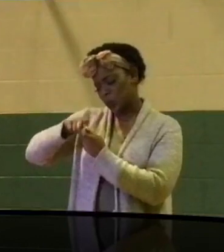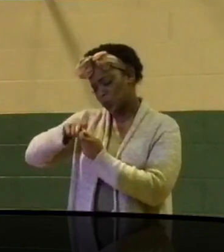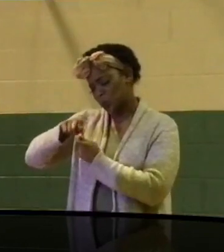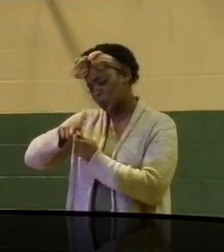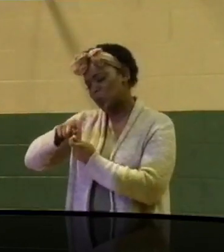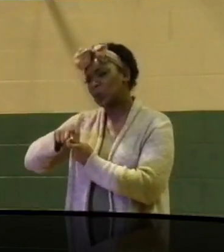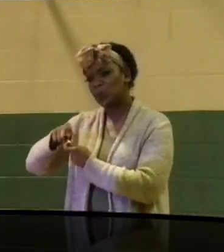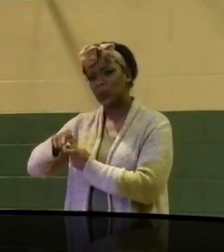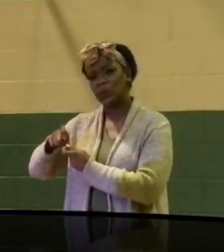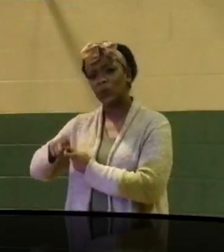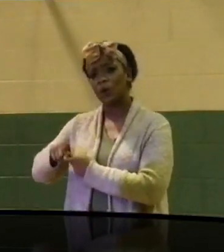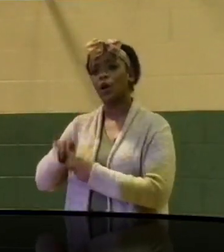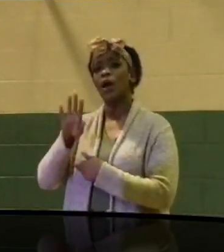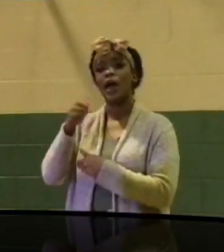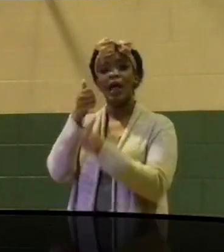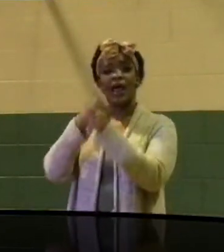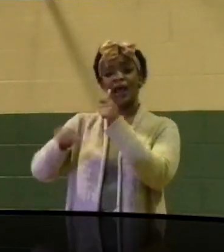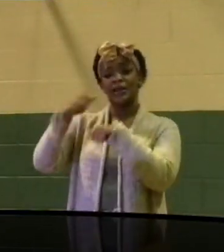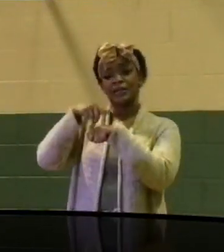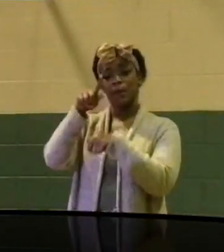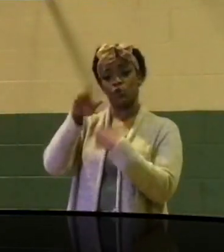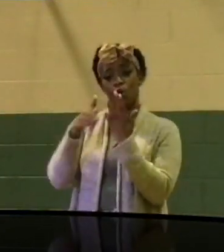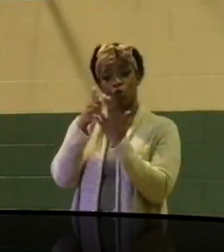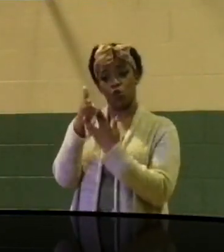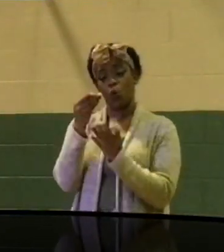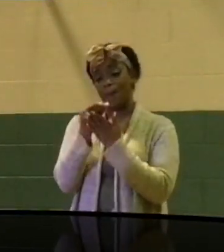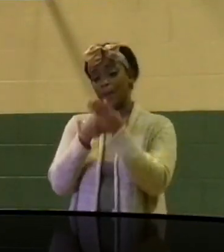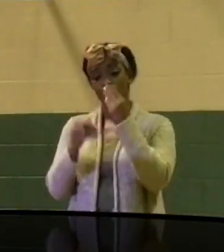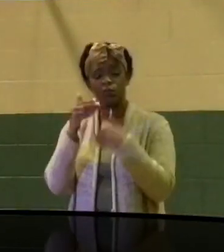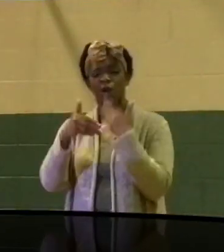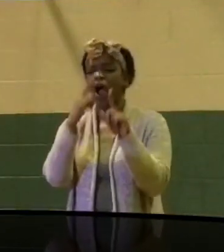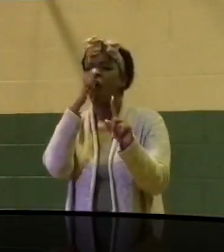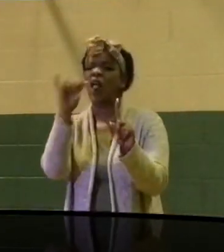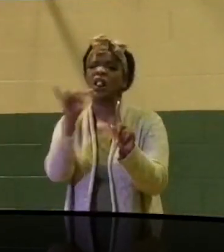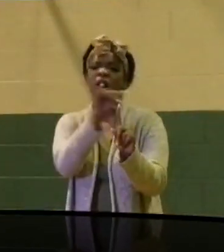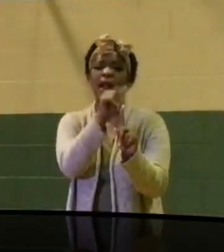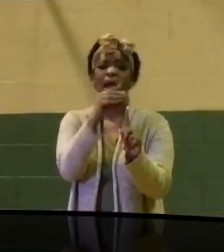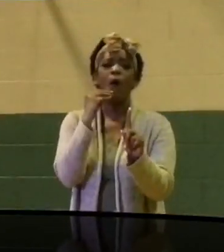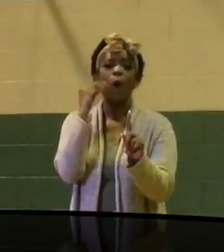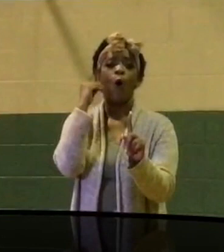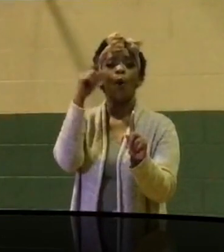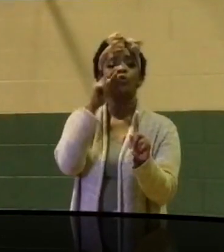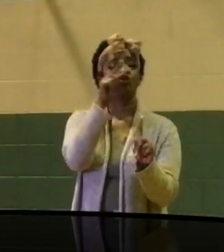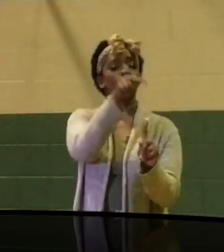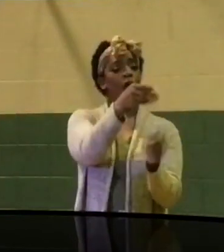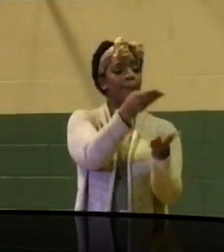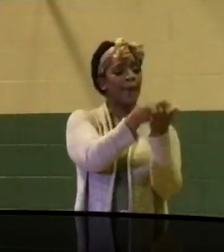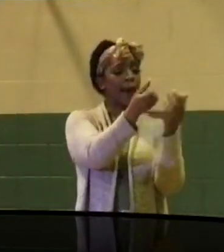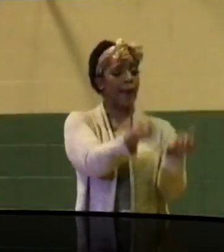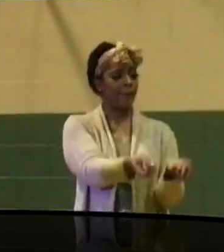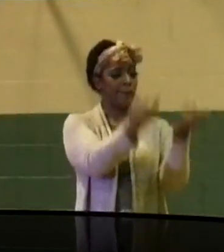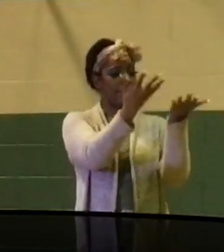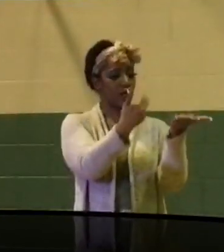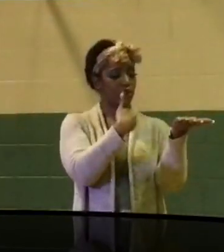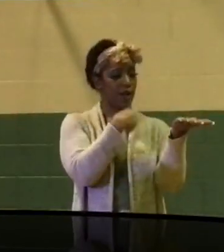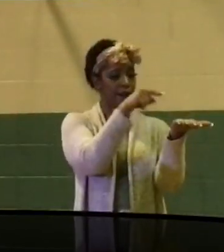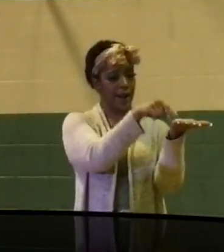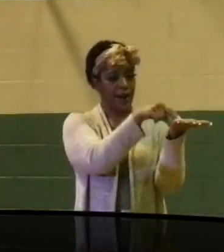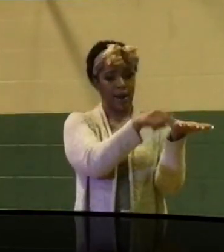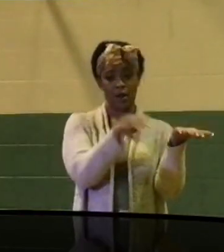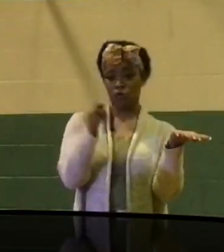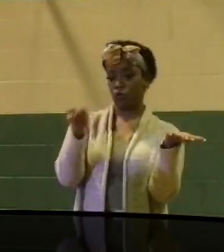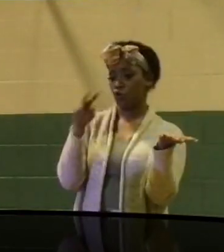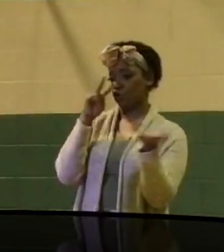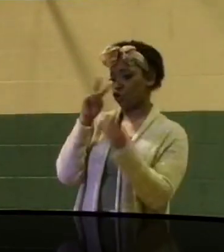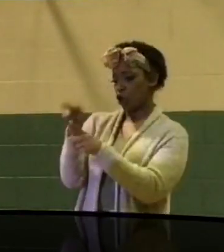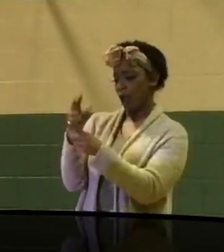So anytime you go through a budget process, it's just like at home, you look at your bucket of money. You look at your budget as